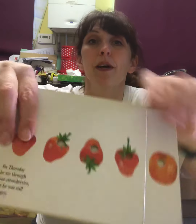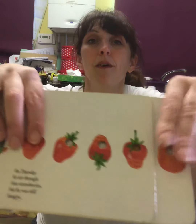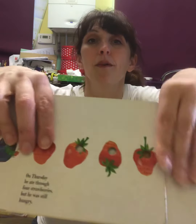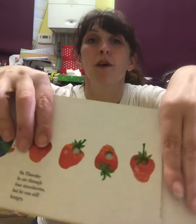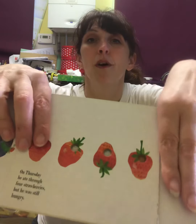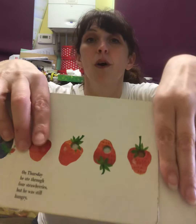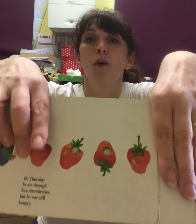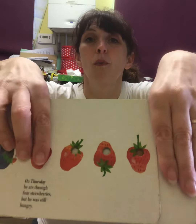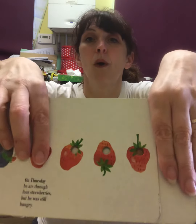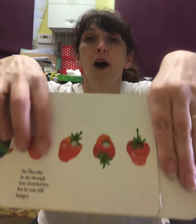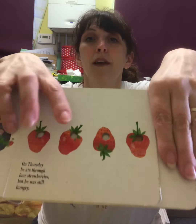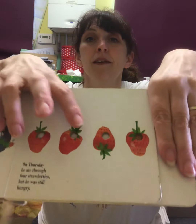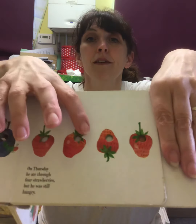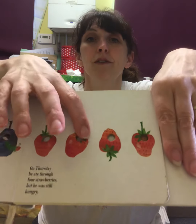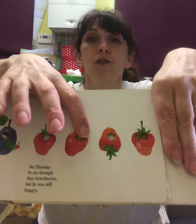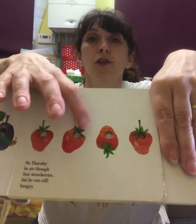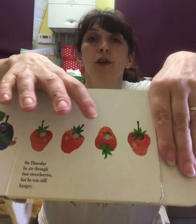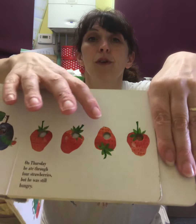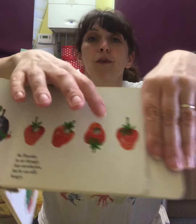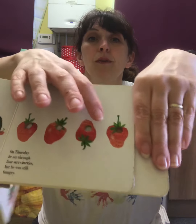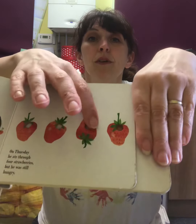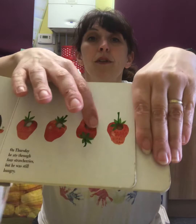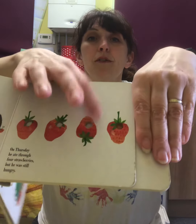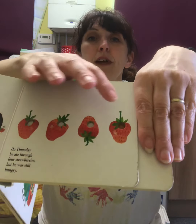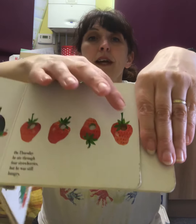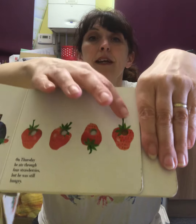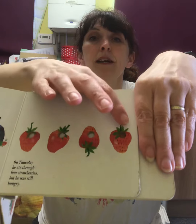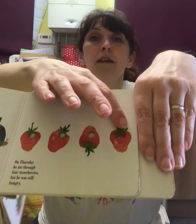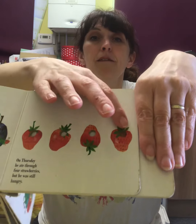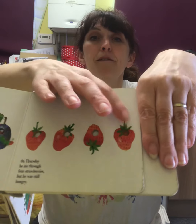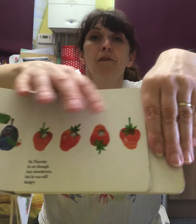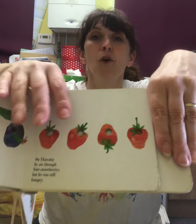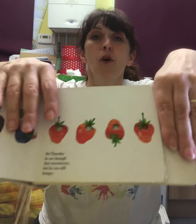go. One, two, three, four.